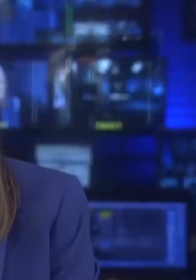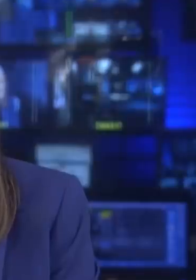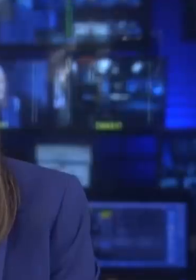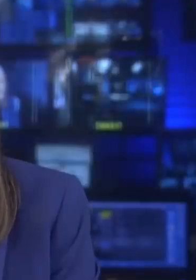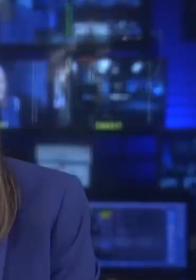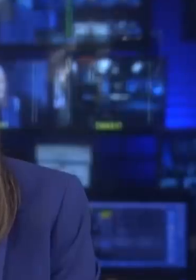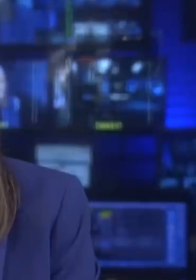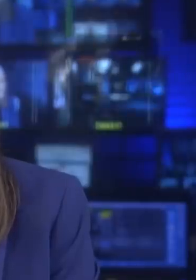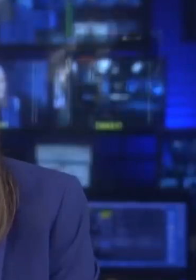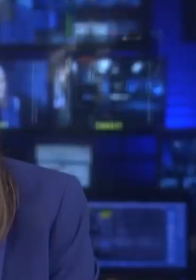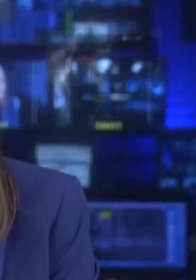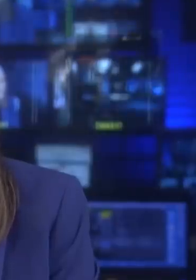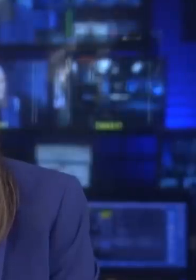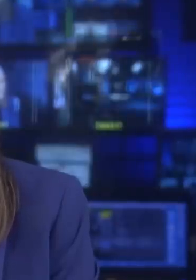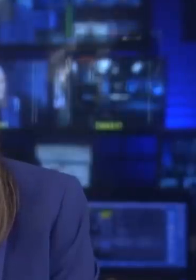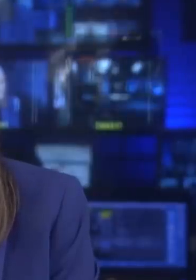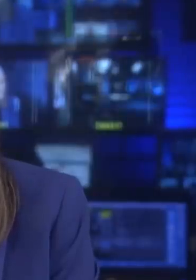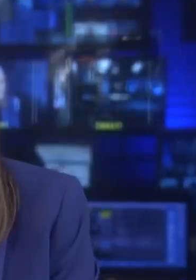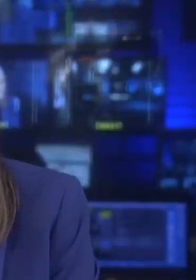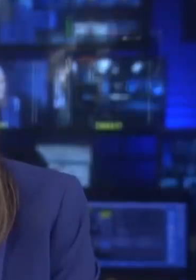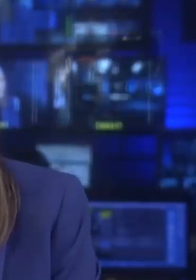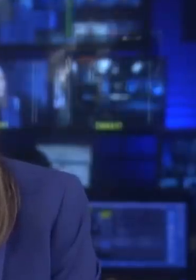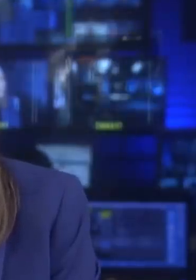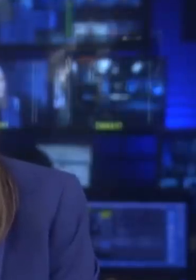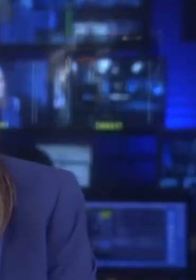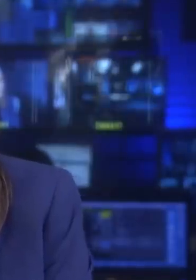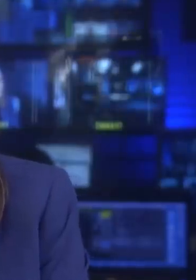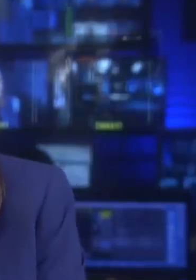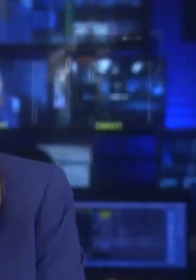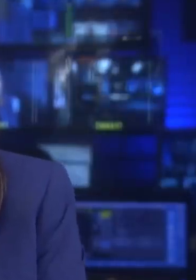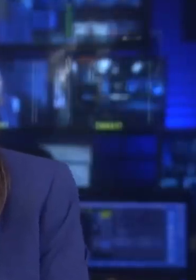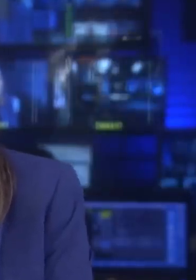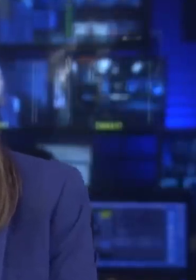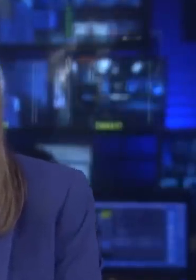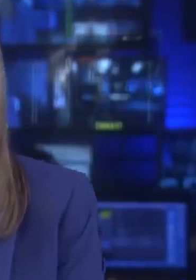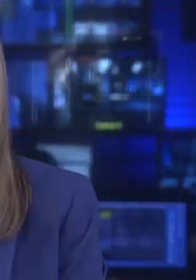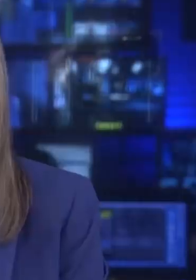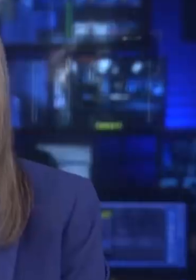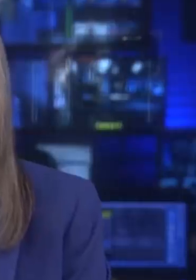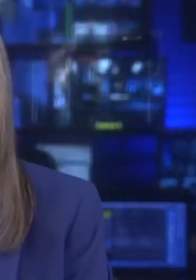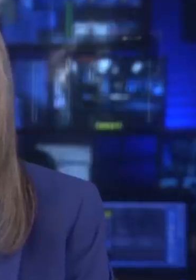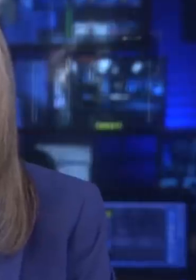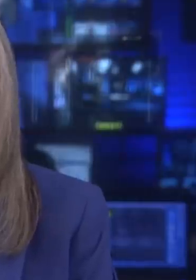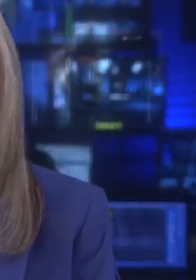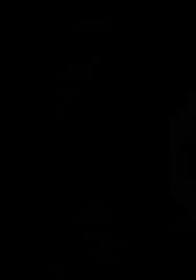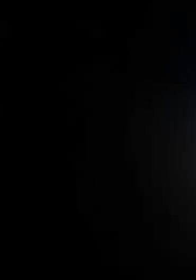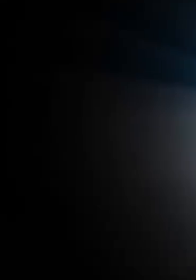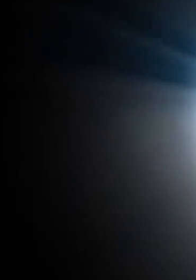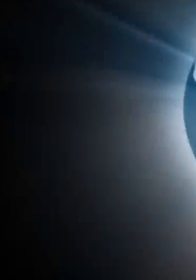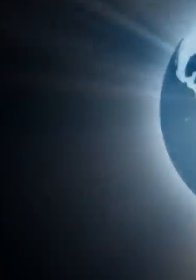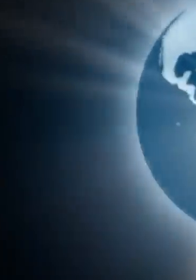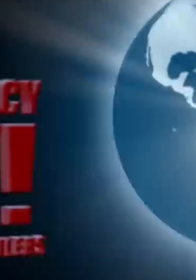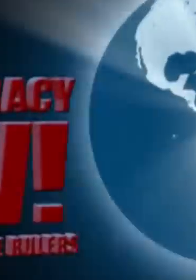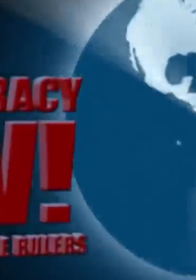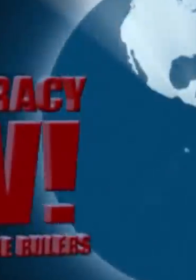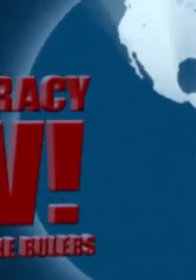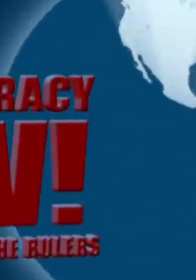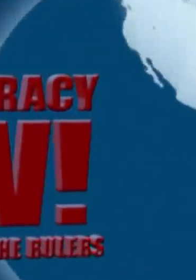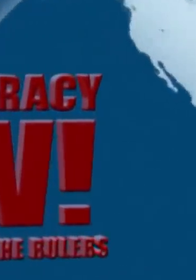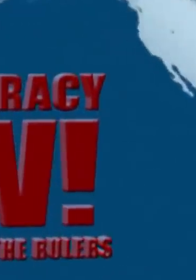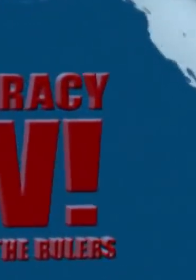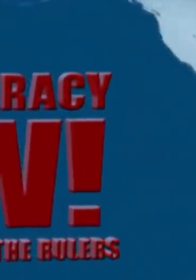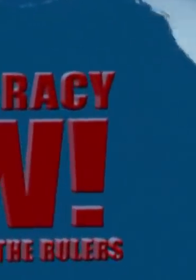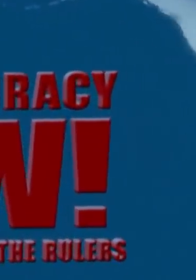chased and ambushed by a group of white men in Georgia. We'll go to Georgia to speak with Professor Carol Anderson. Stay with us. I wantaeda I